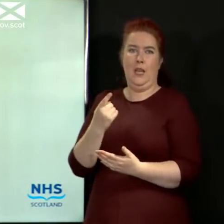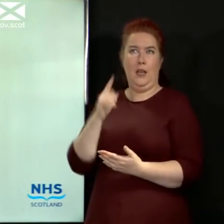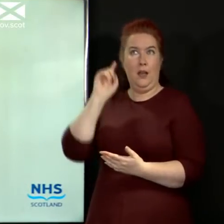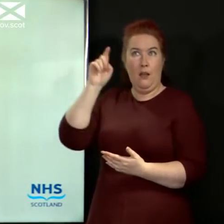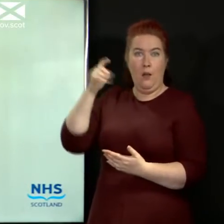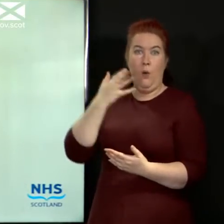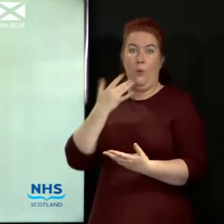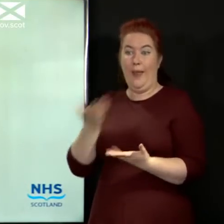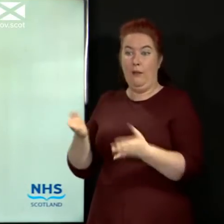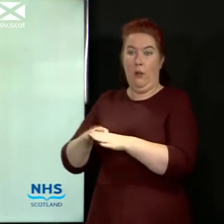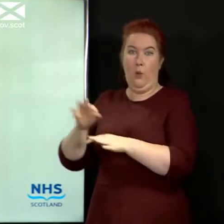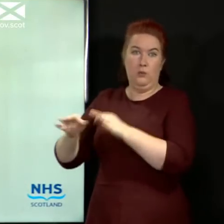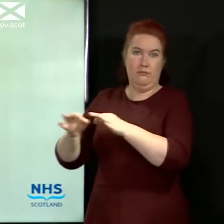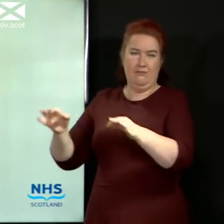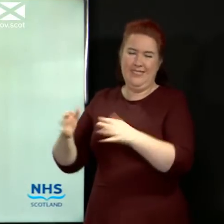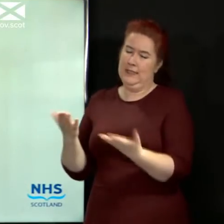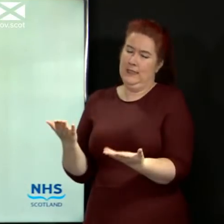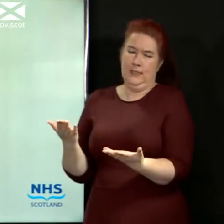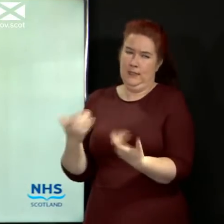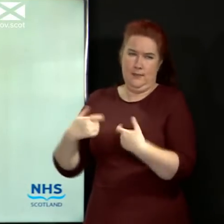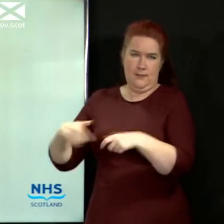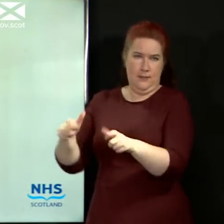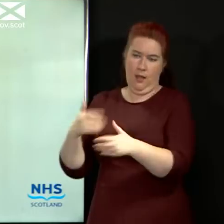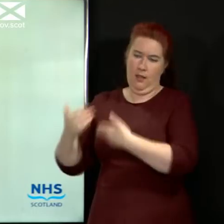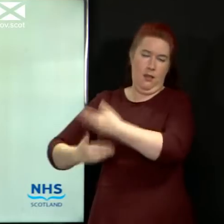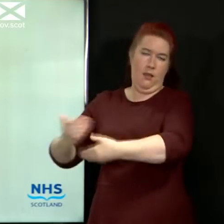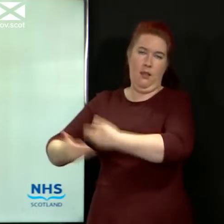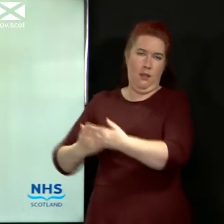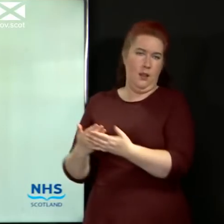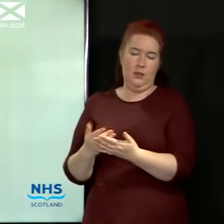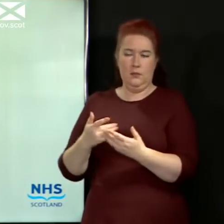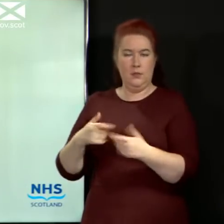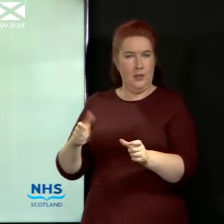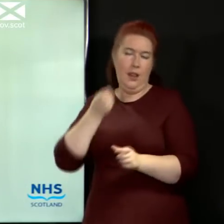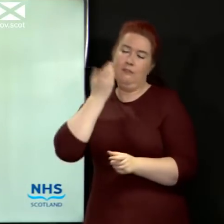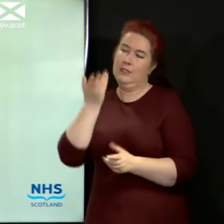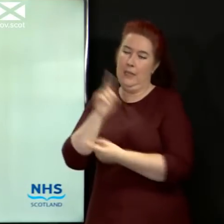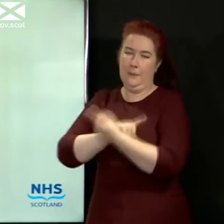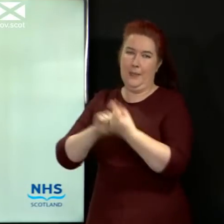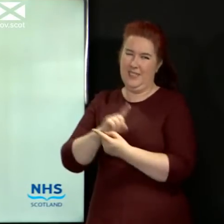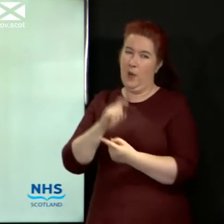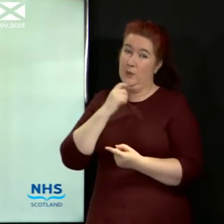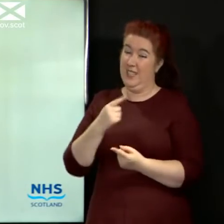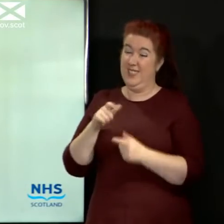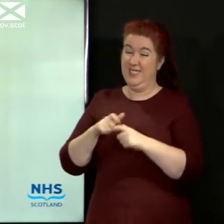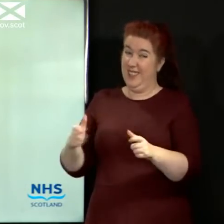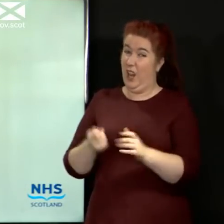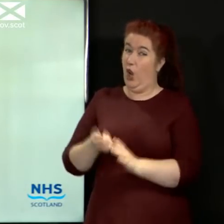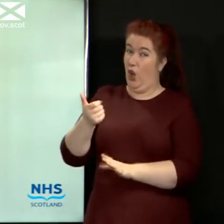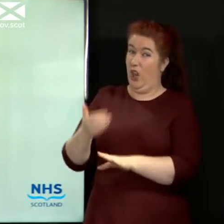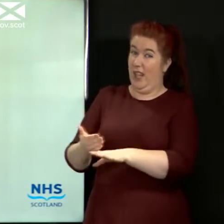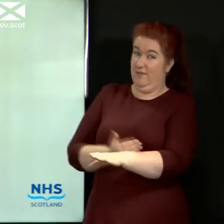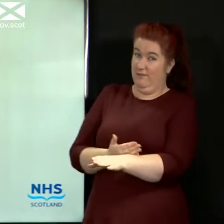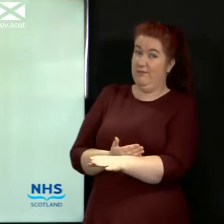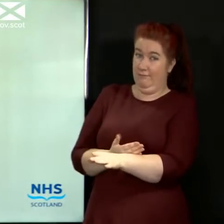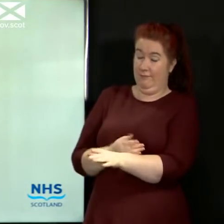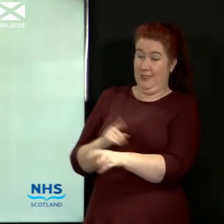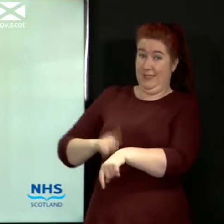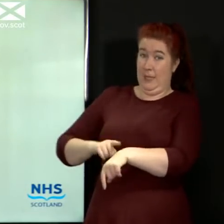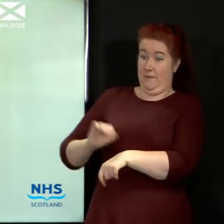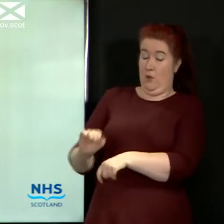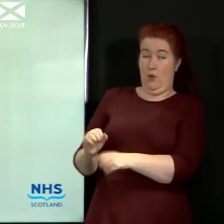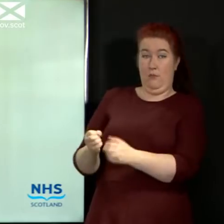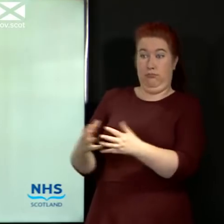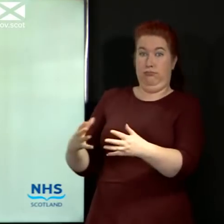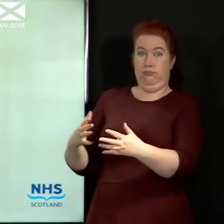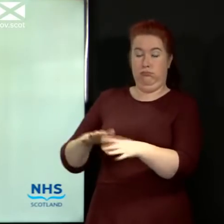Meetings continue on a daily basis just now. I think my own perspective would be that this is still fairly early in the incident, but there